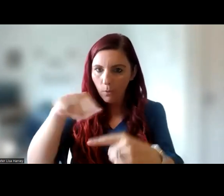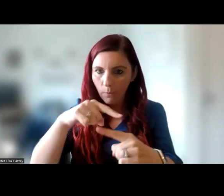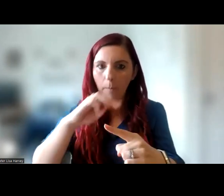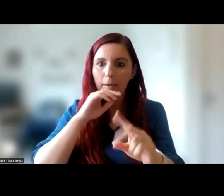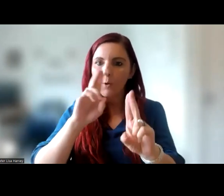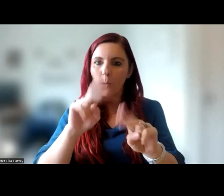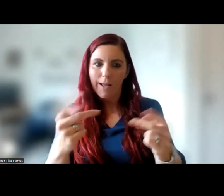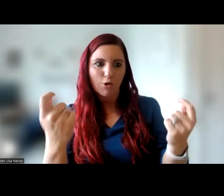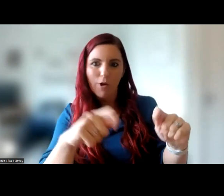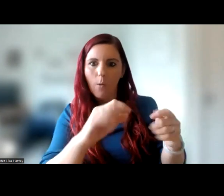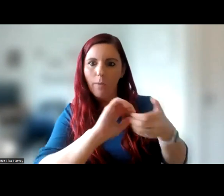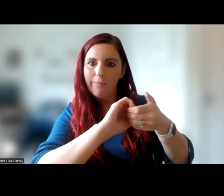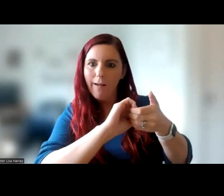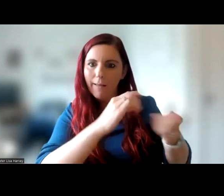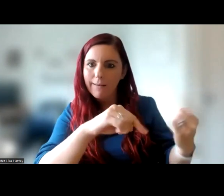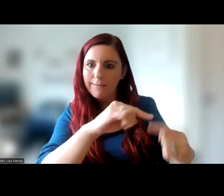colleagues.